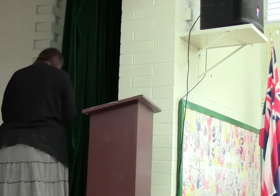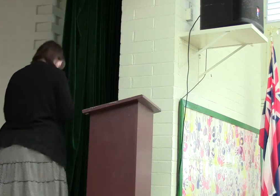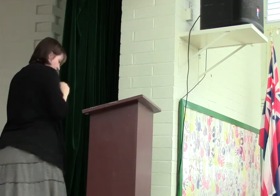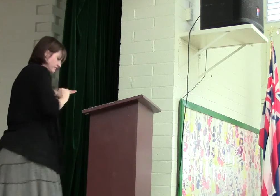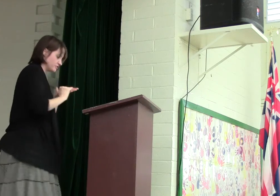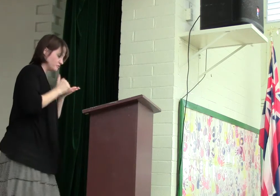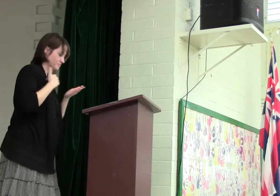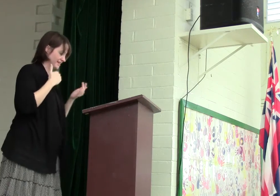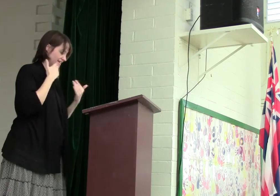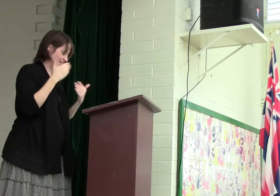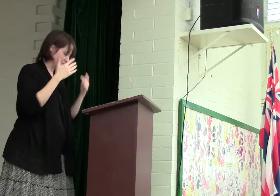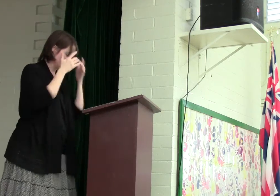That's it. Thank you.